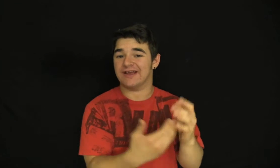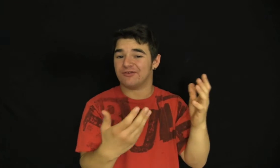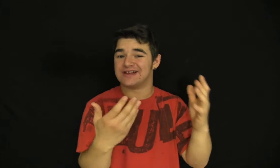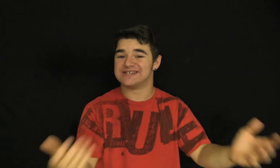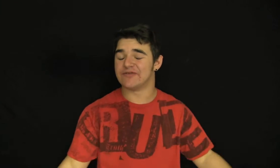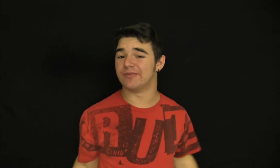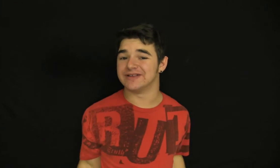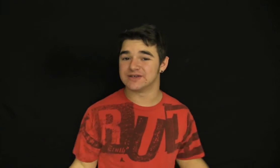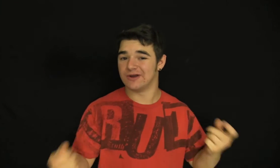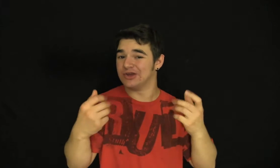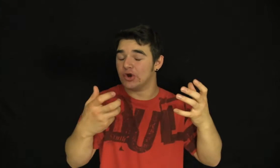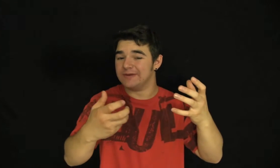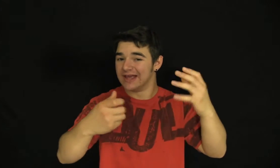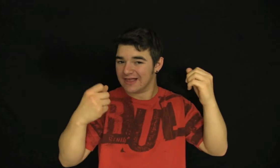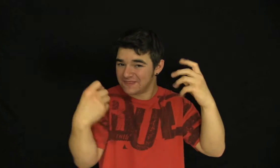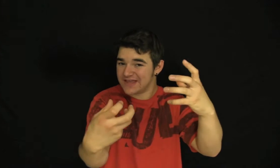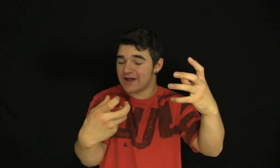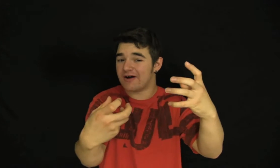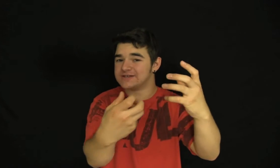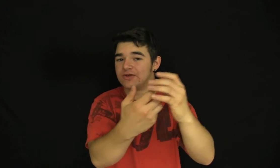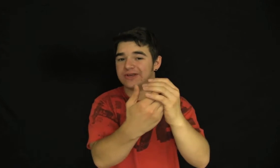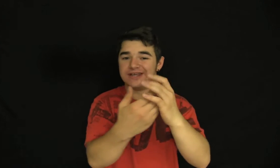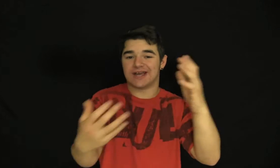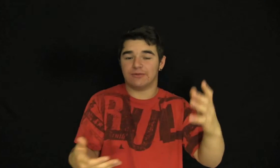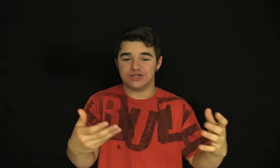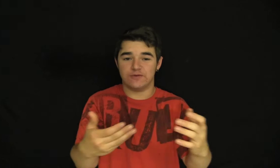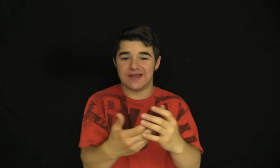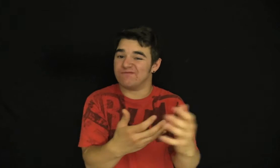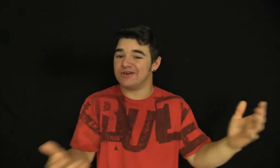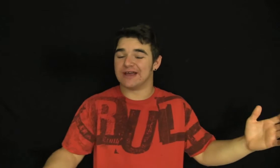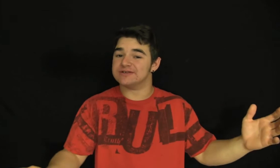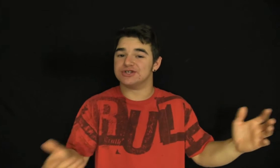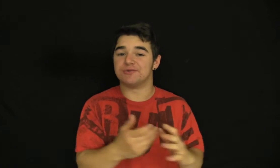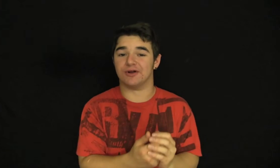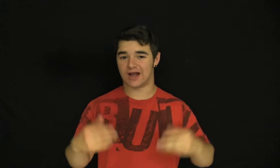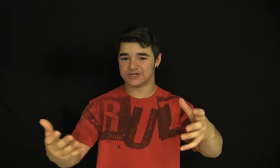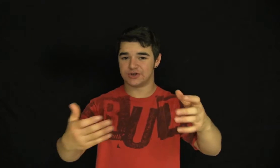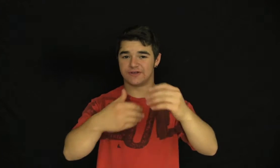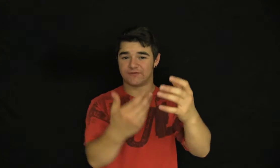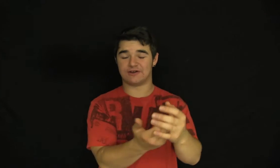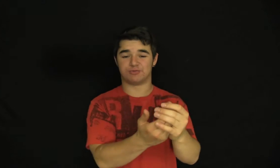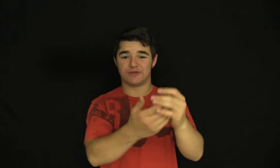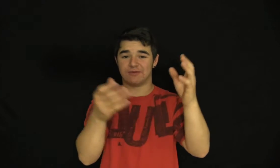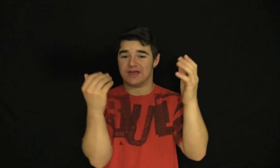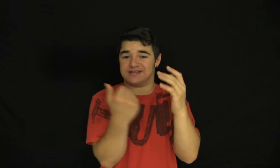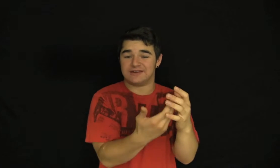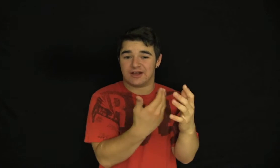for the last seven months, so it could be the console that we need to kind of rejuvenate video games in general. I do know that in the final poll they didn't